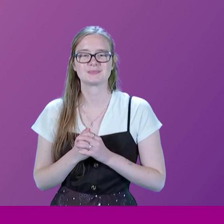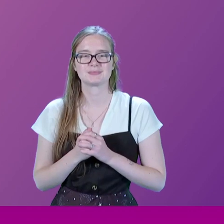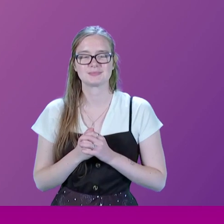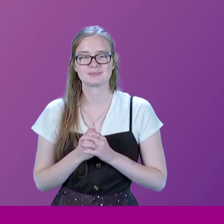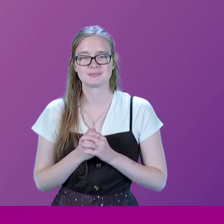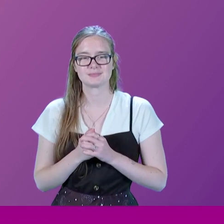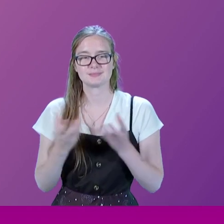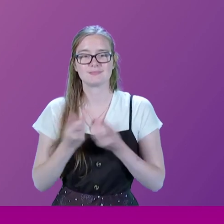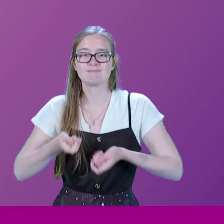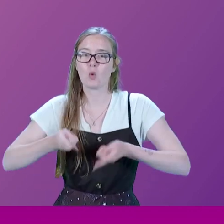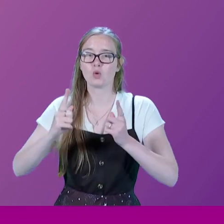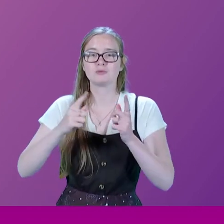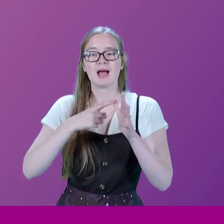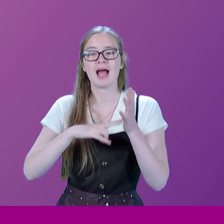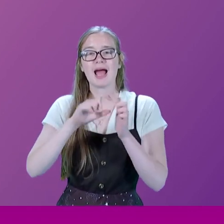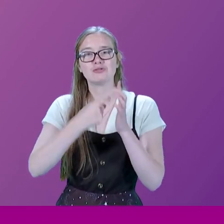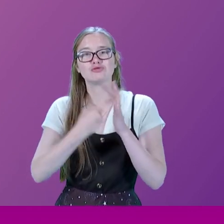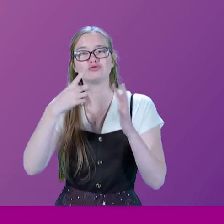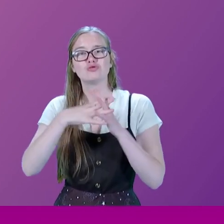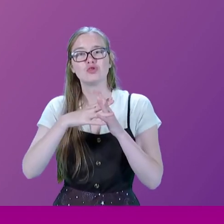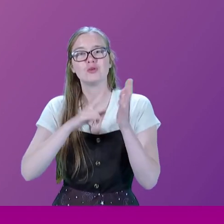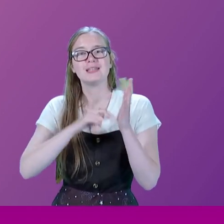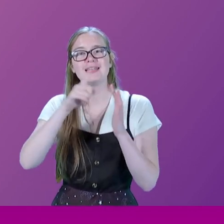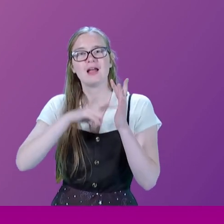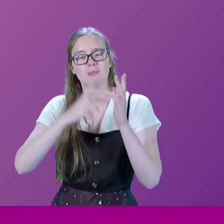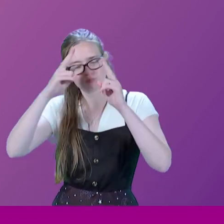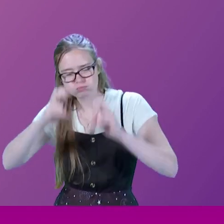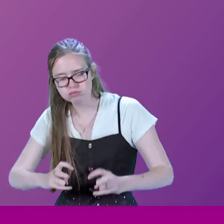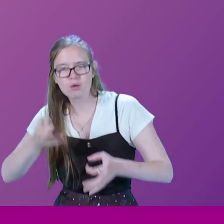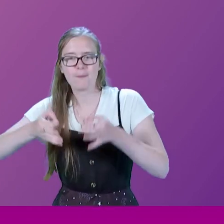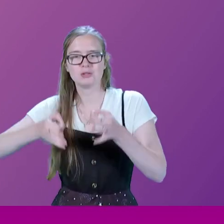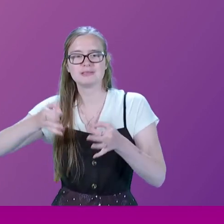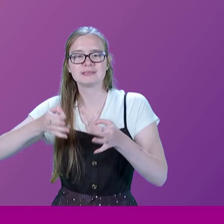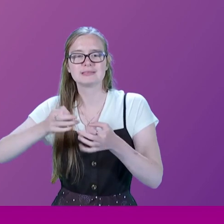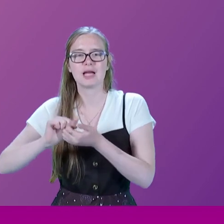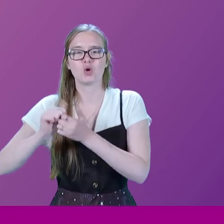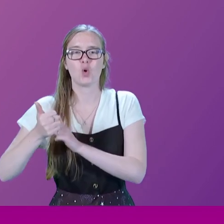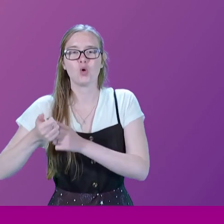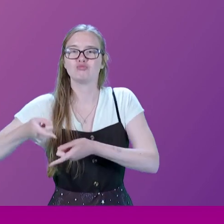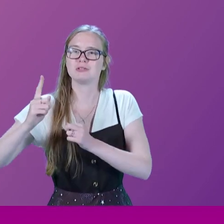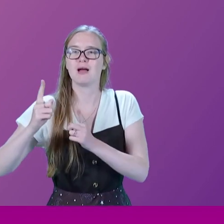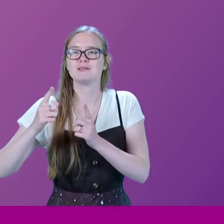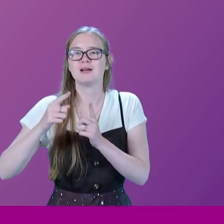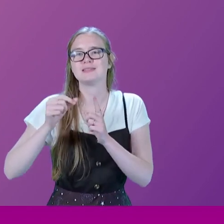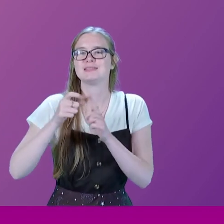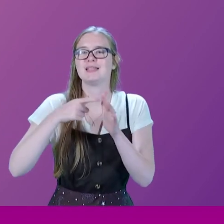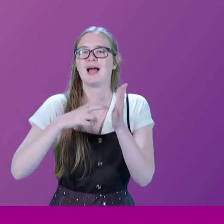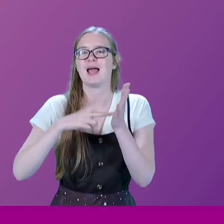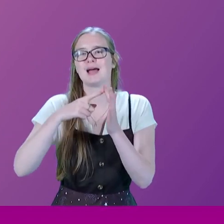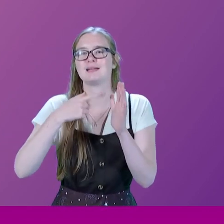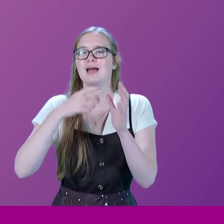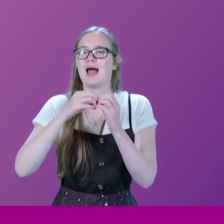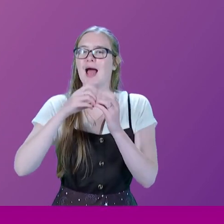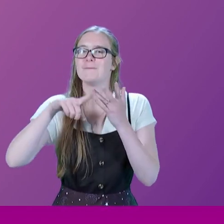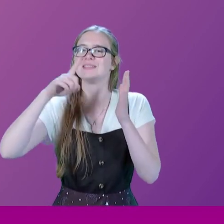hosted by Andrew Neil, a quite irreverent look at politics and, of course, a co-presenter was Diane Abbott, Labour MP. So,